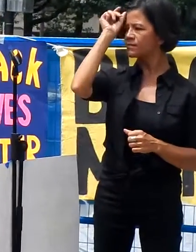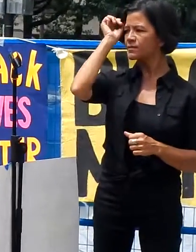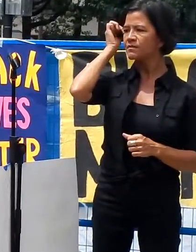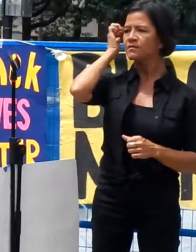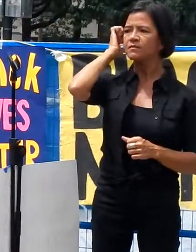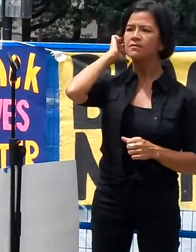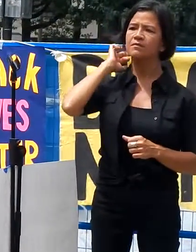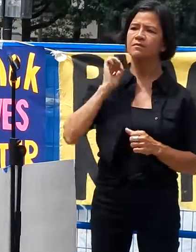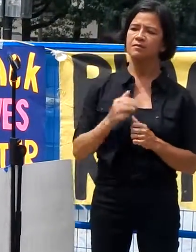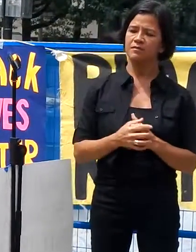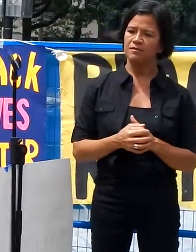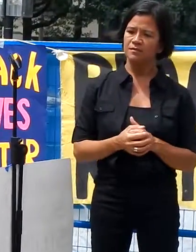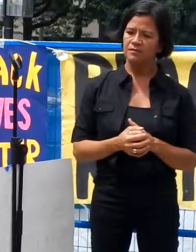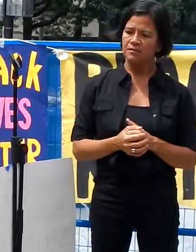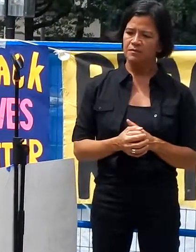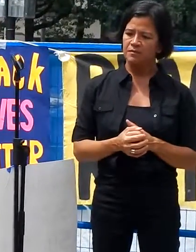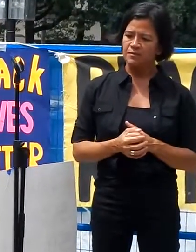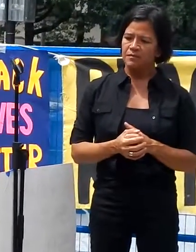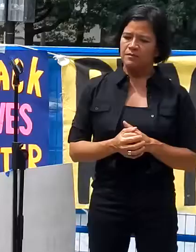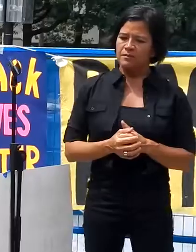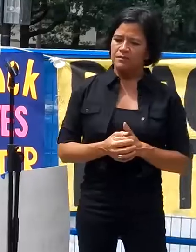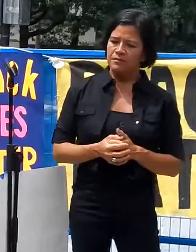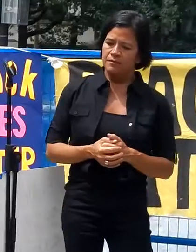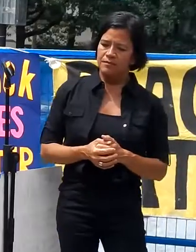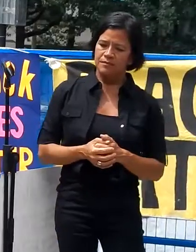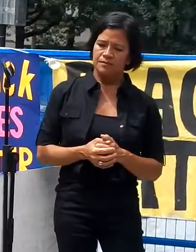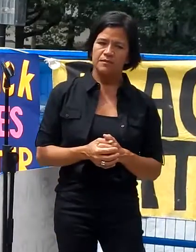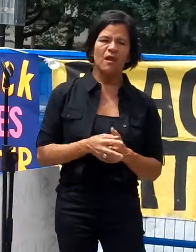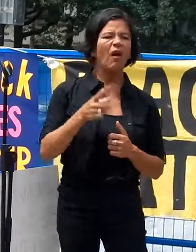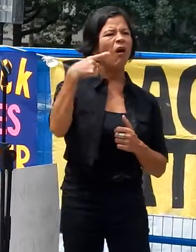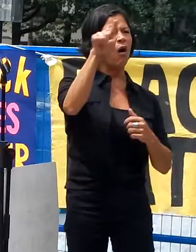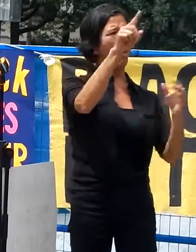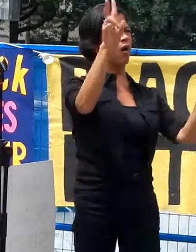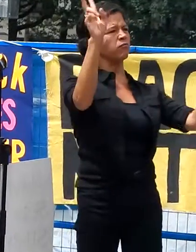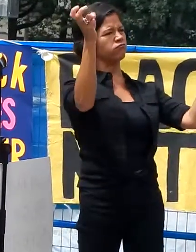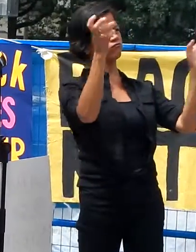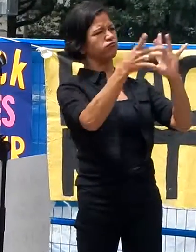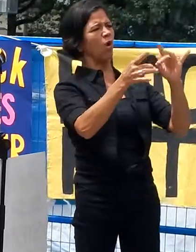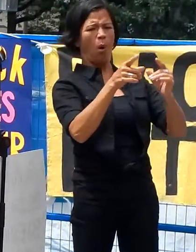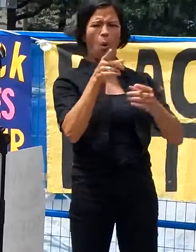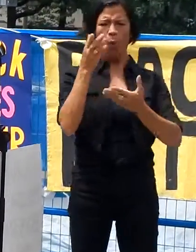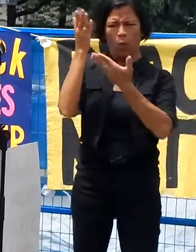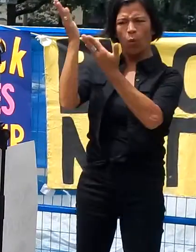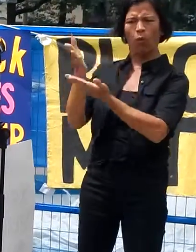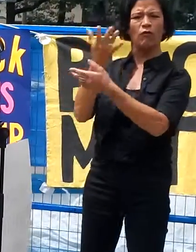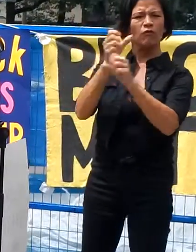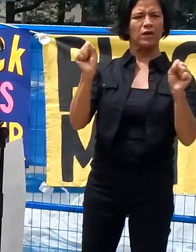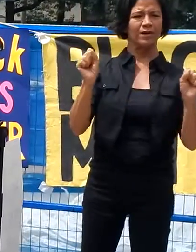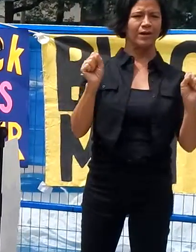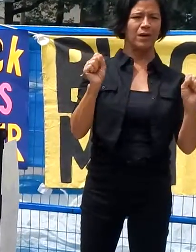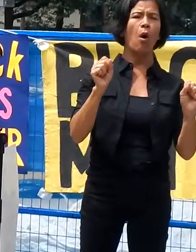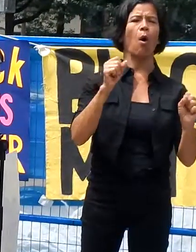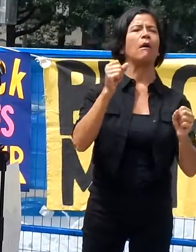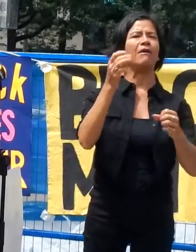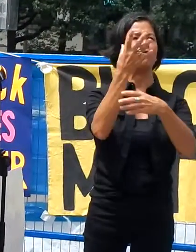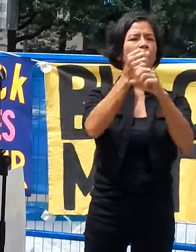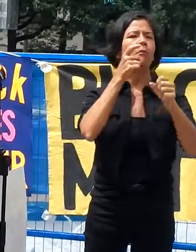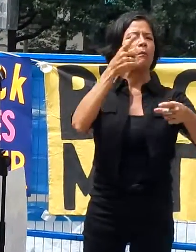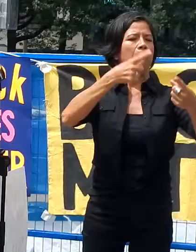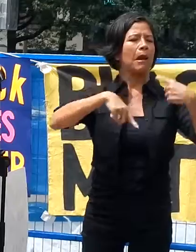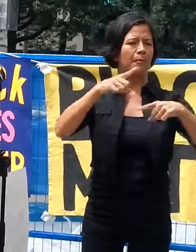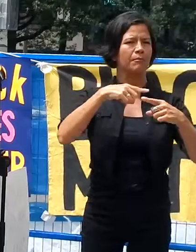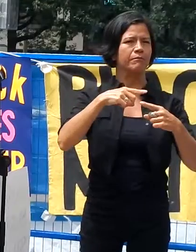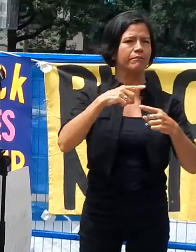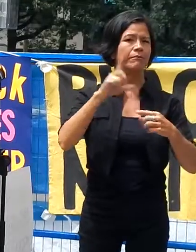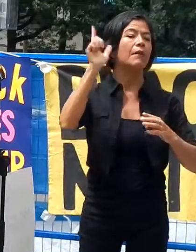They keep telling us that we are free. Freedom is always coming. And the year